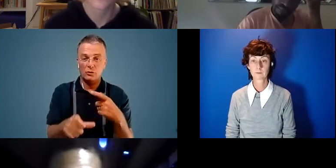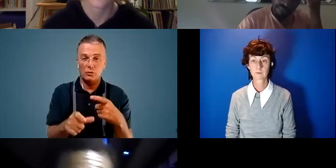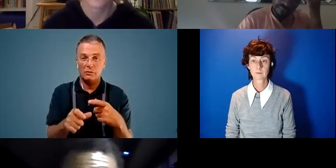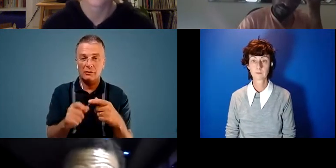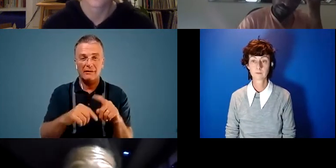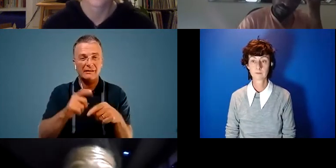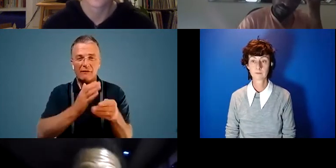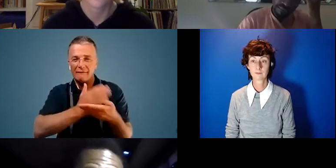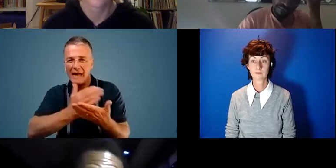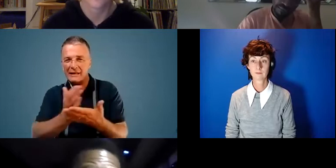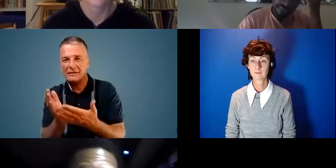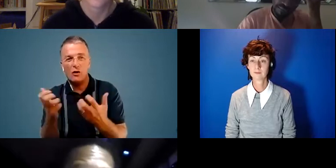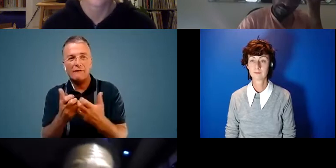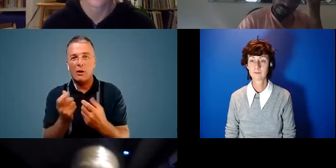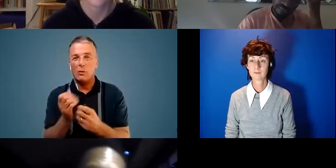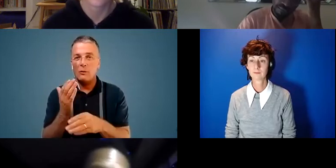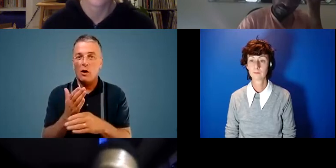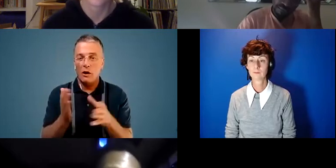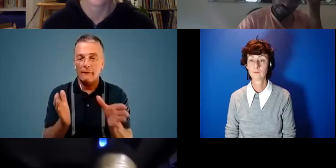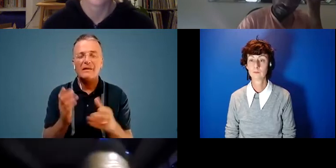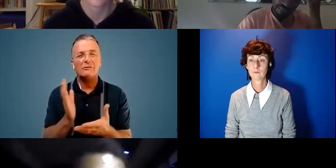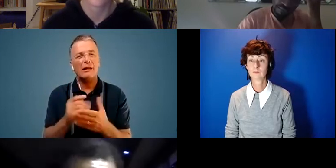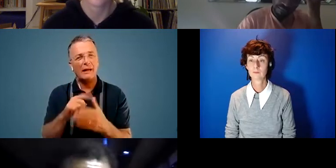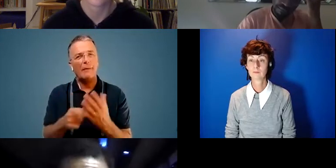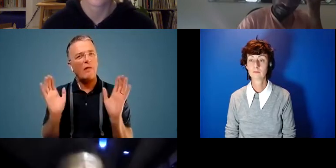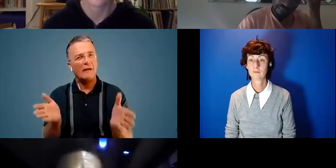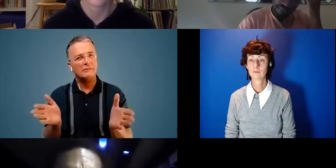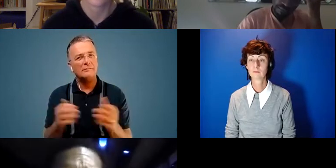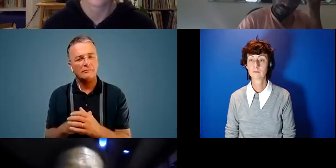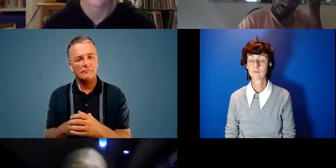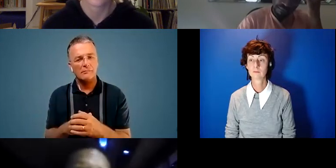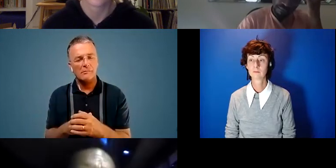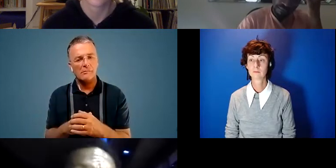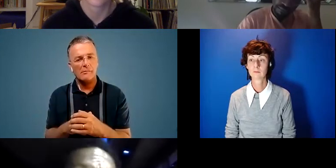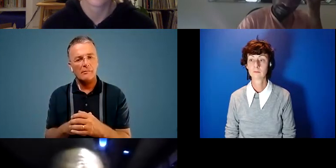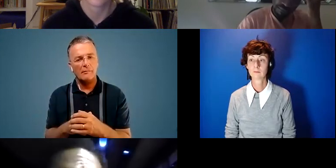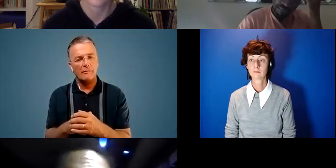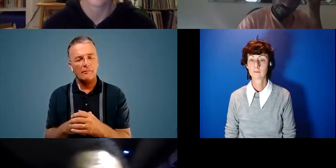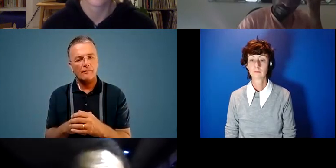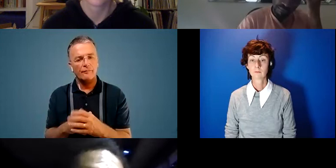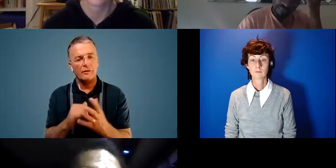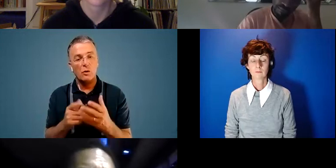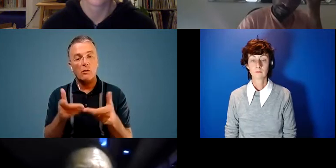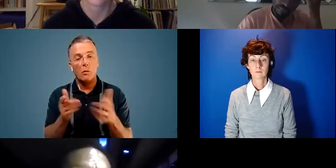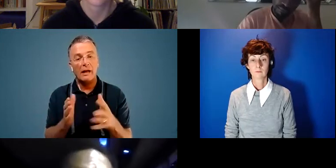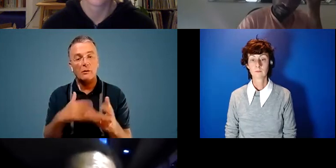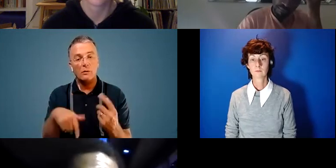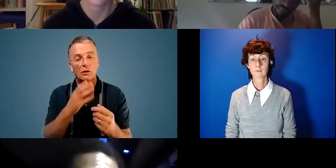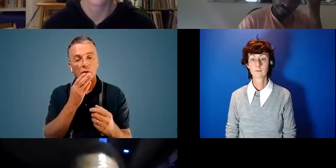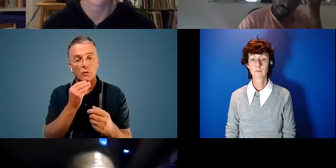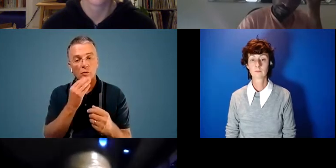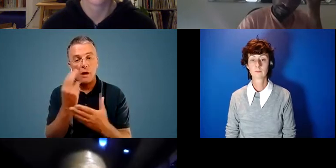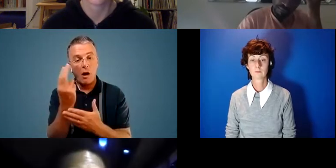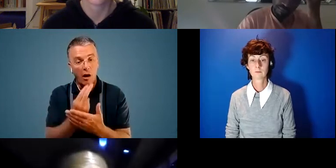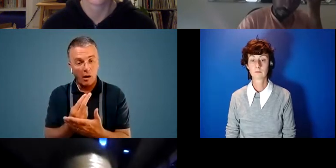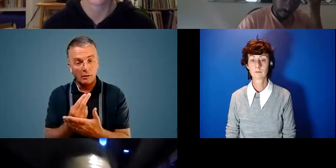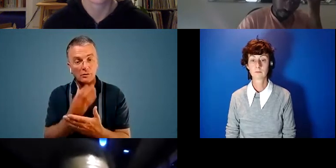facets of how that manifests itself is really about that. So the way we use art, we use it